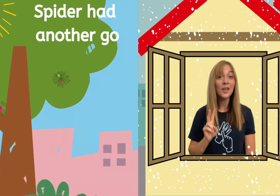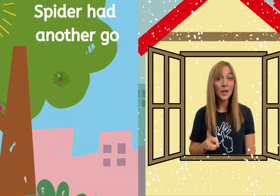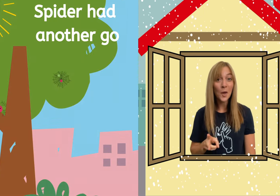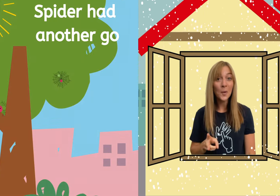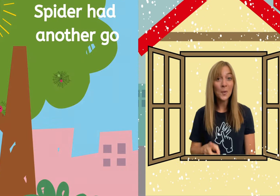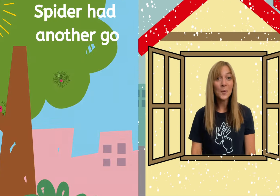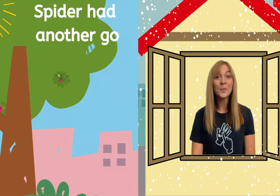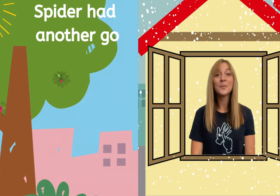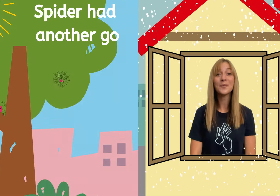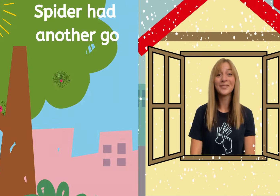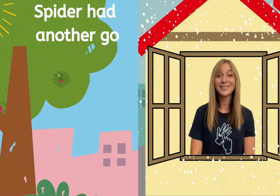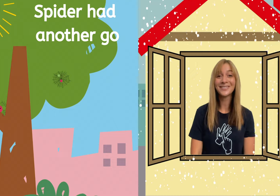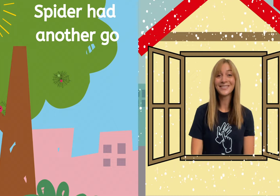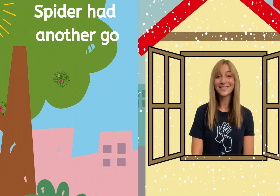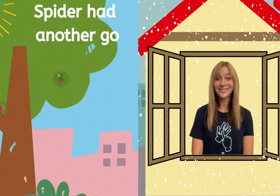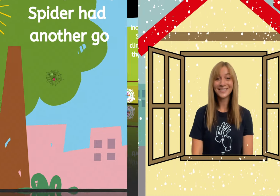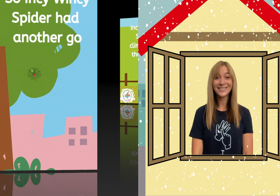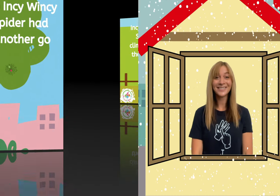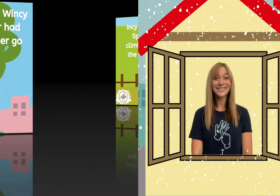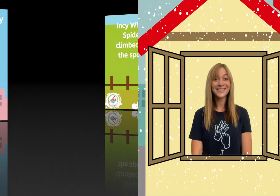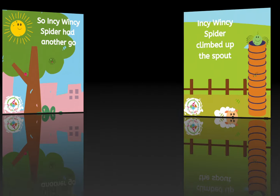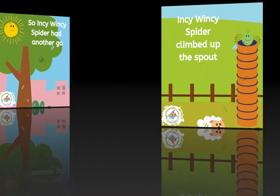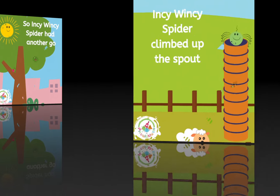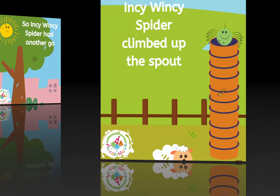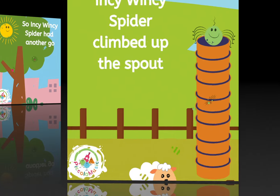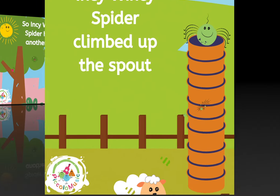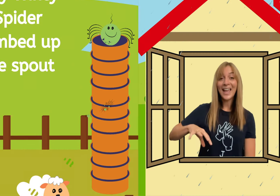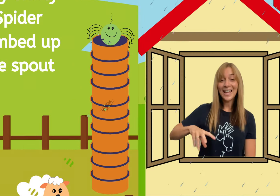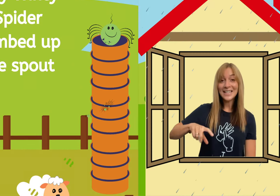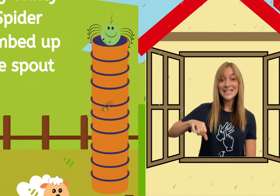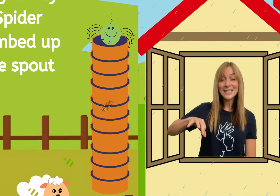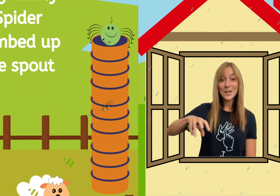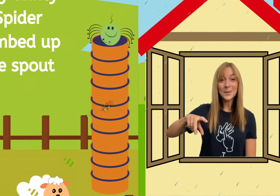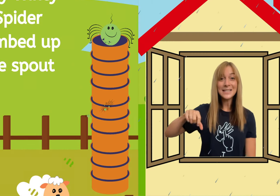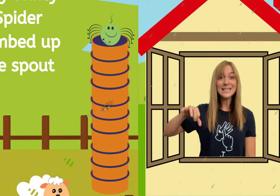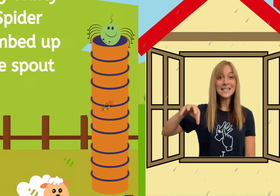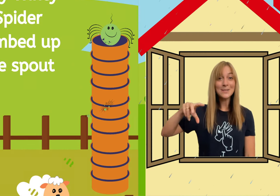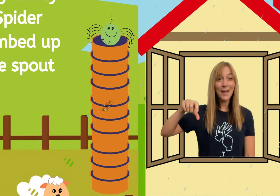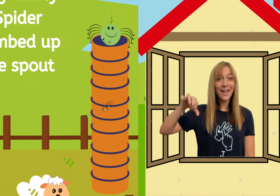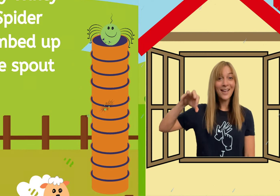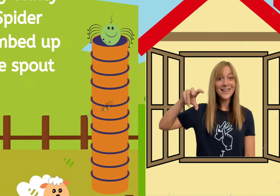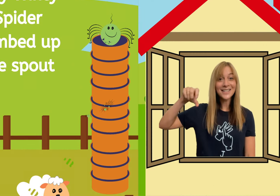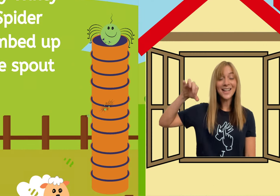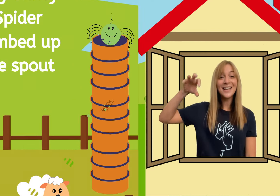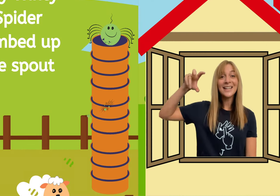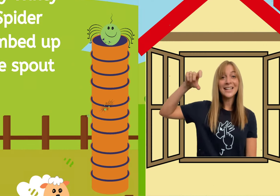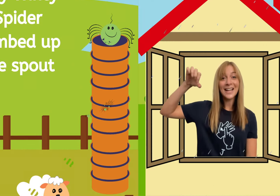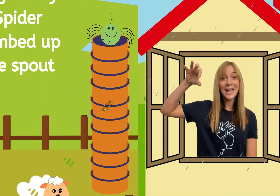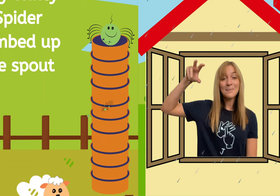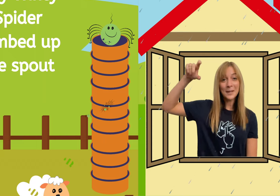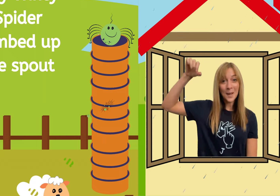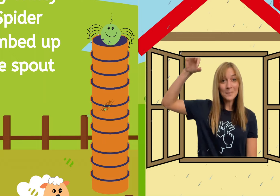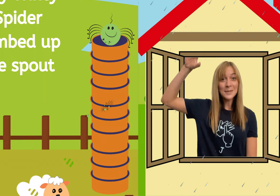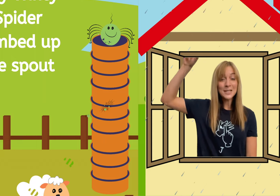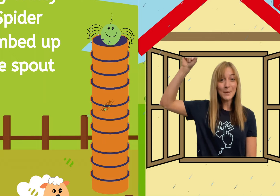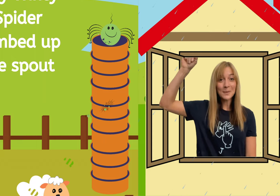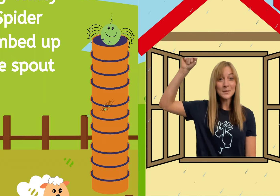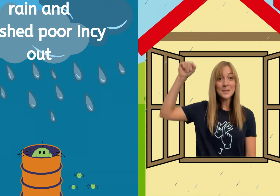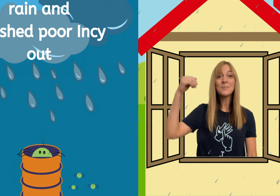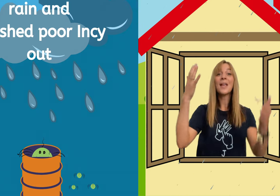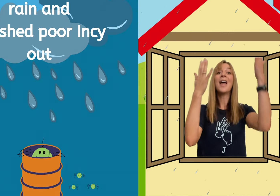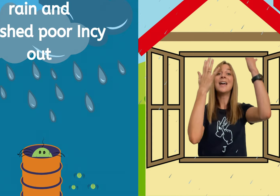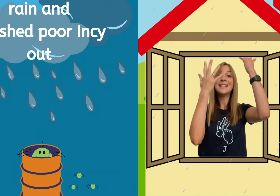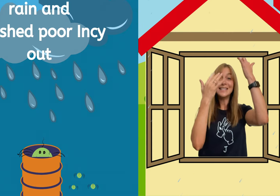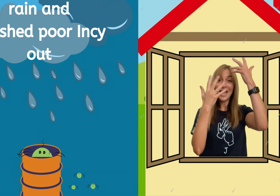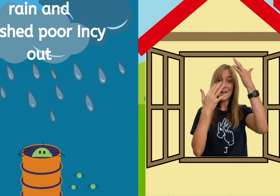up the